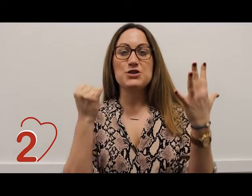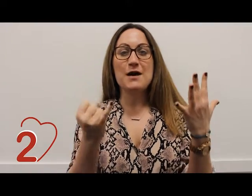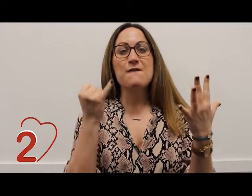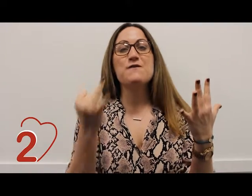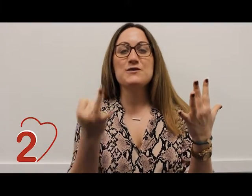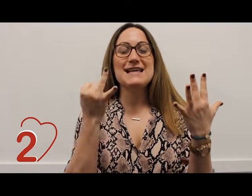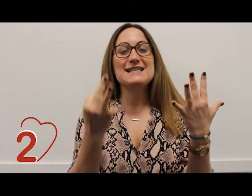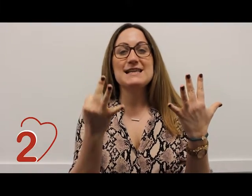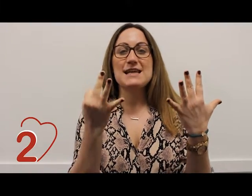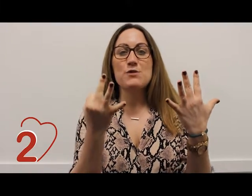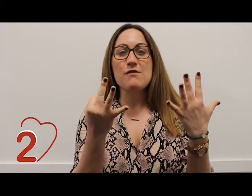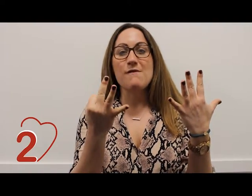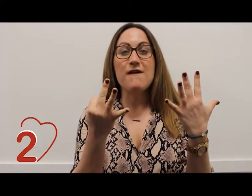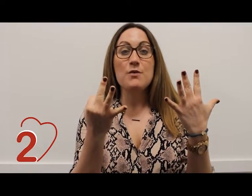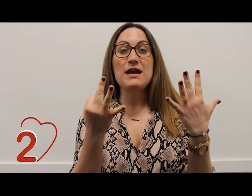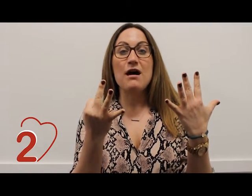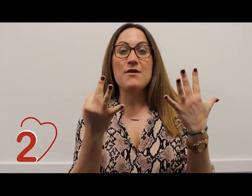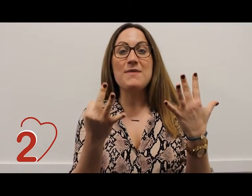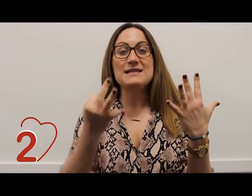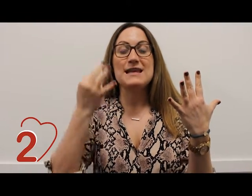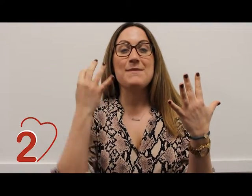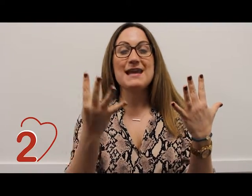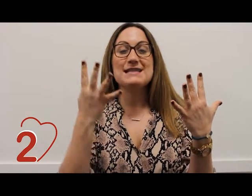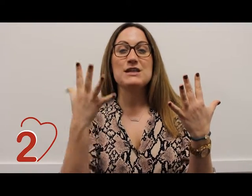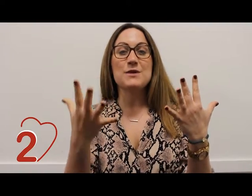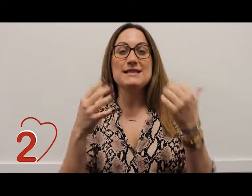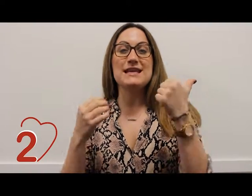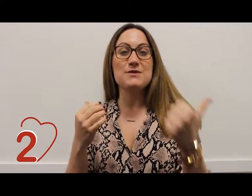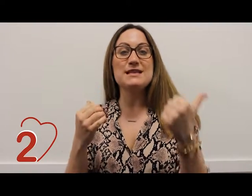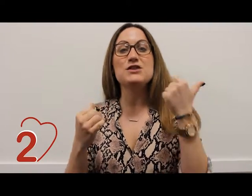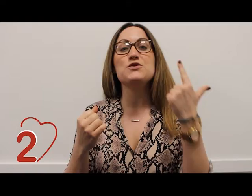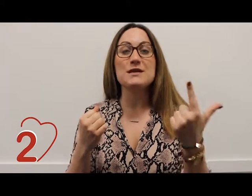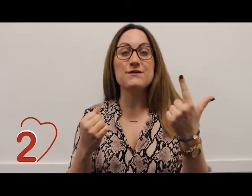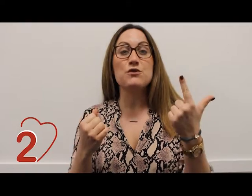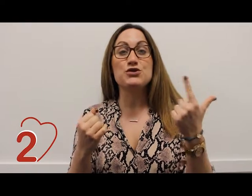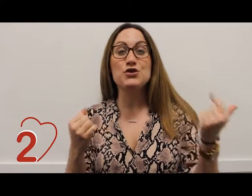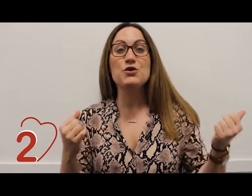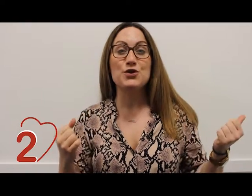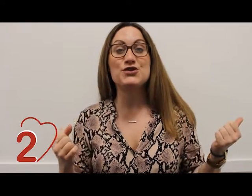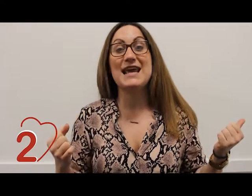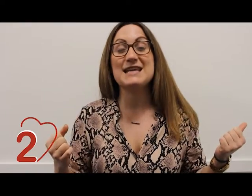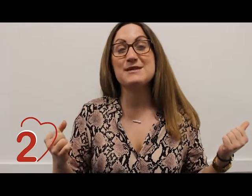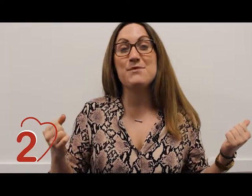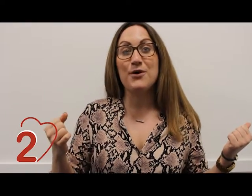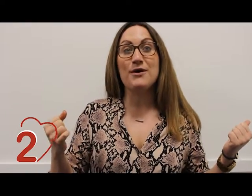12 14 16 we're on fire we are the best team 18 20 22 24 do you want to hear some more